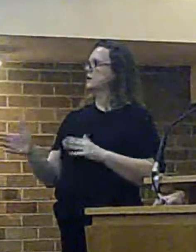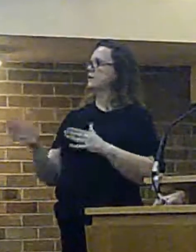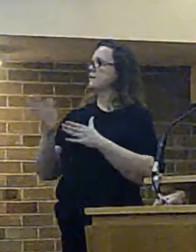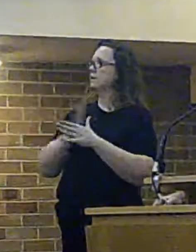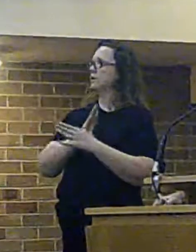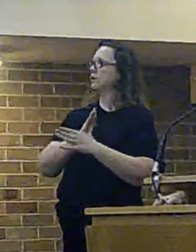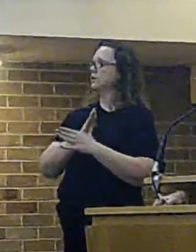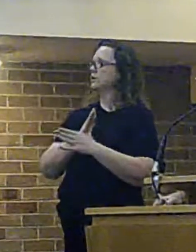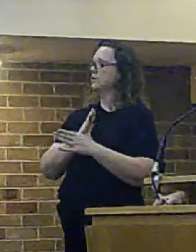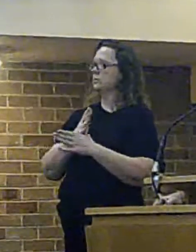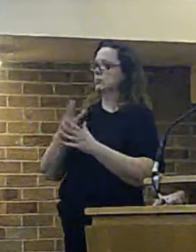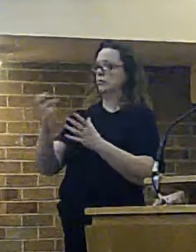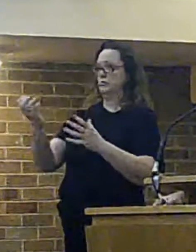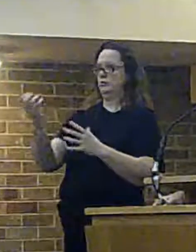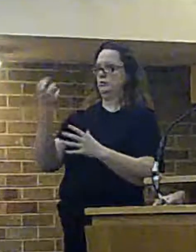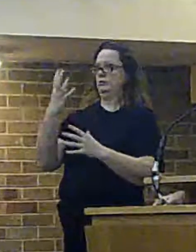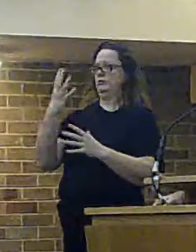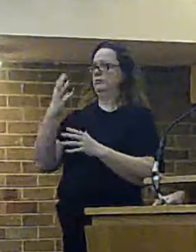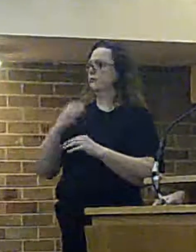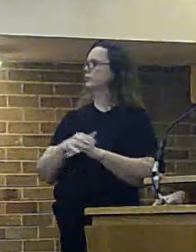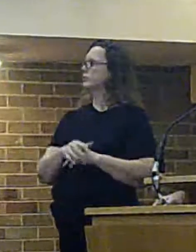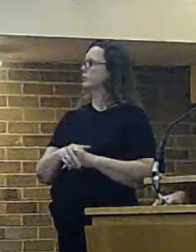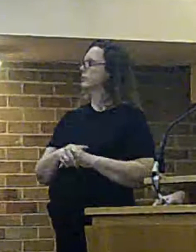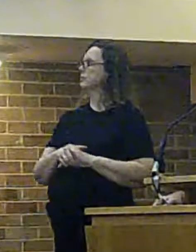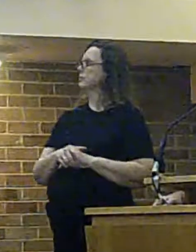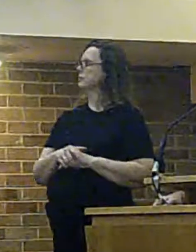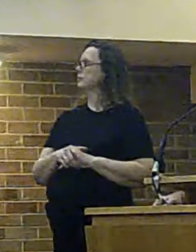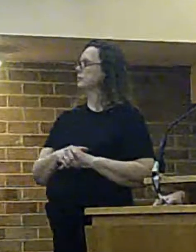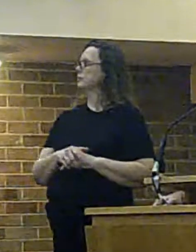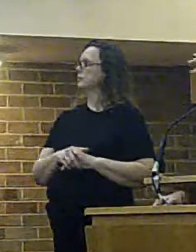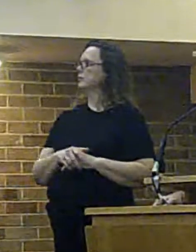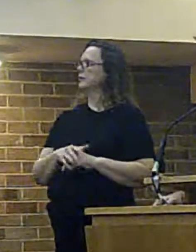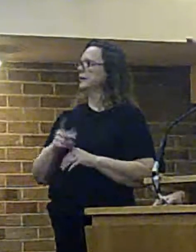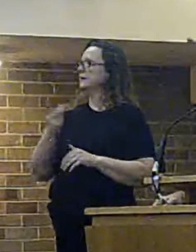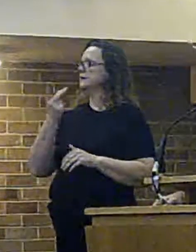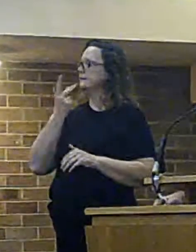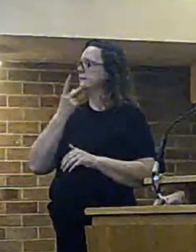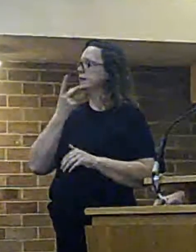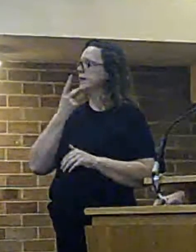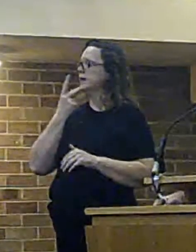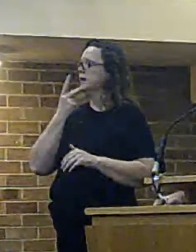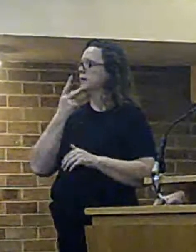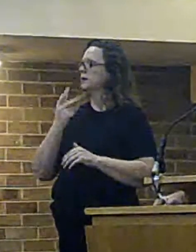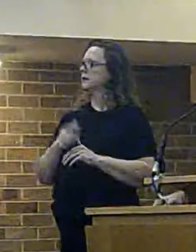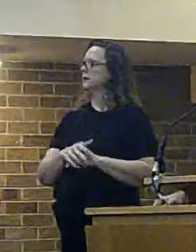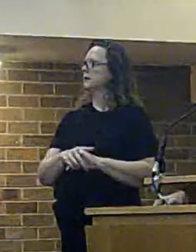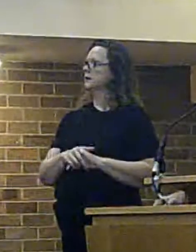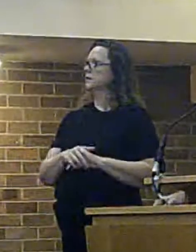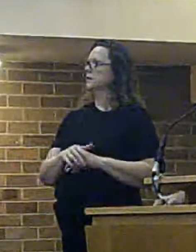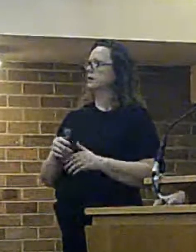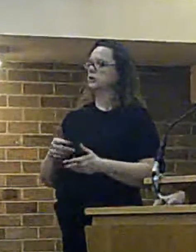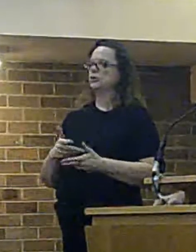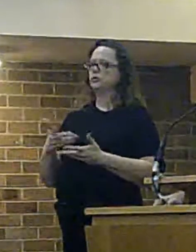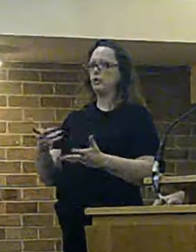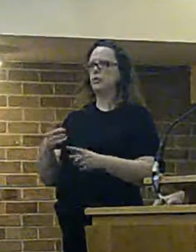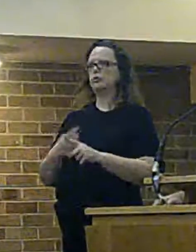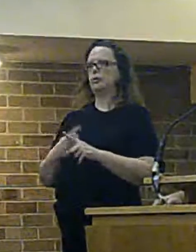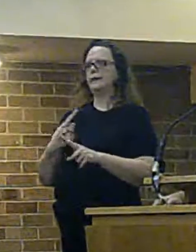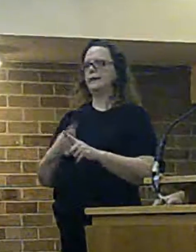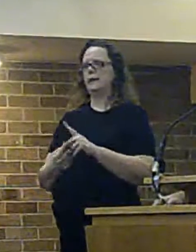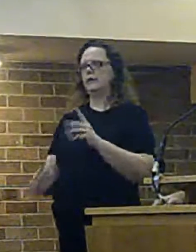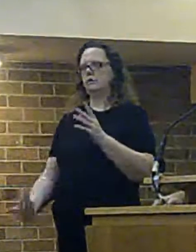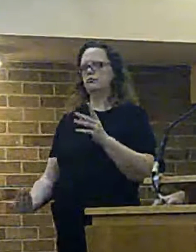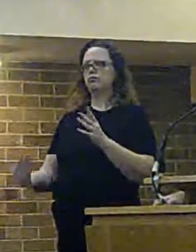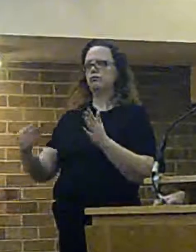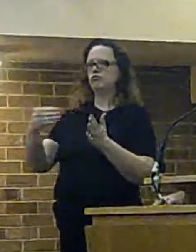slide we just did a close-up version and then moving on there see the seconds that just gives you the self-evident we're going to be quicker to get